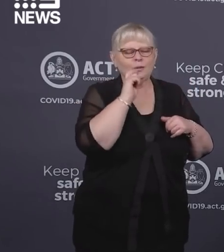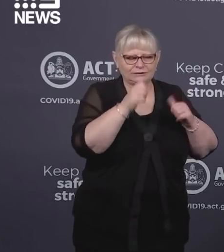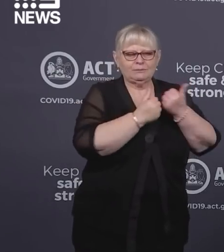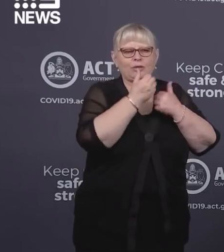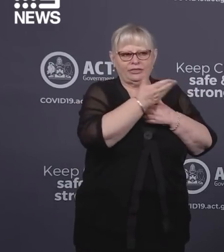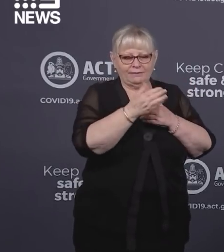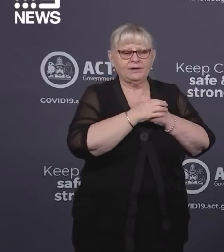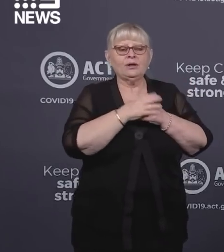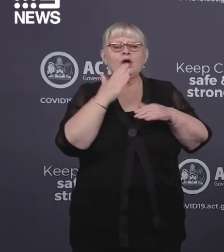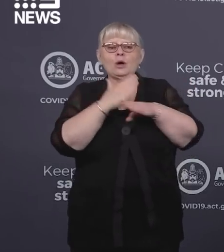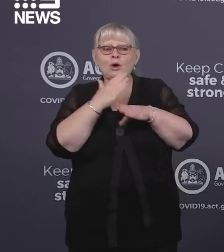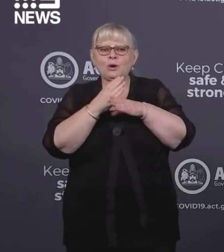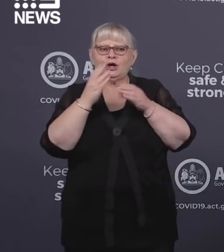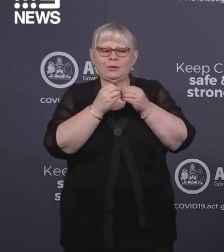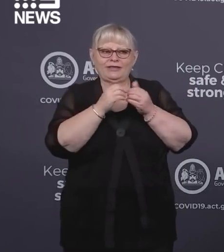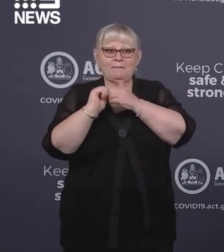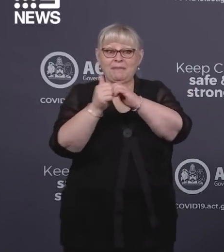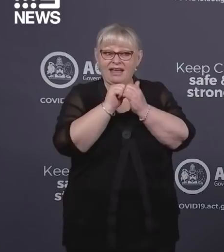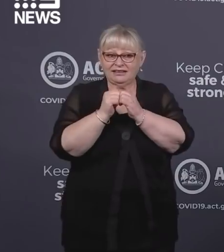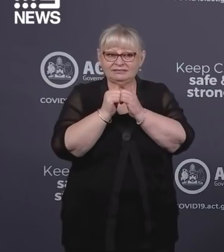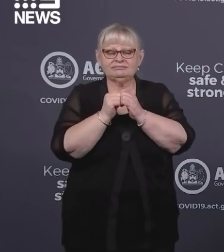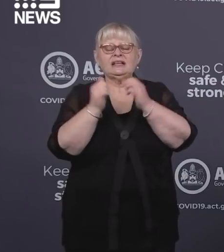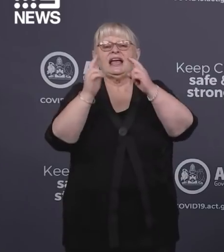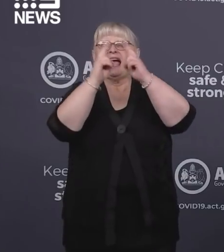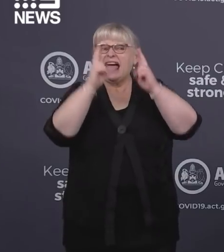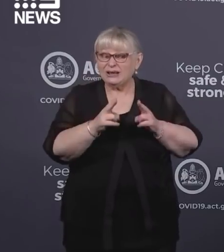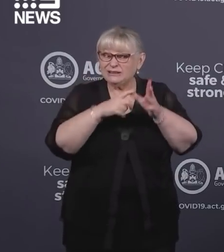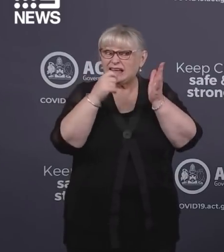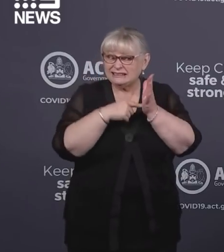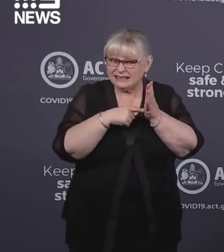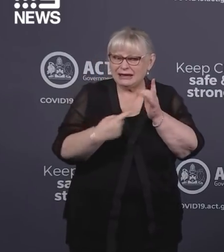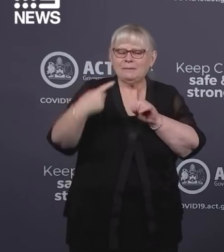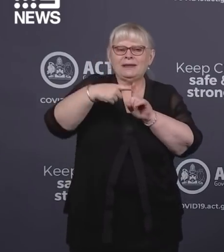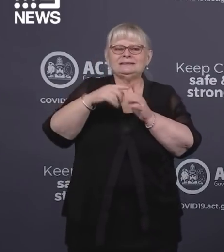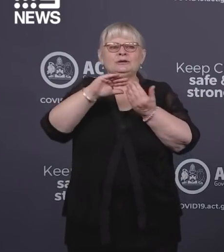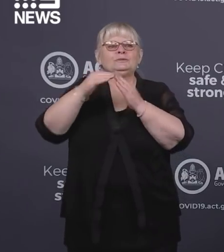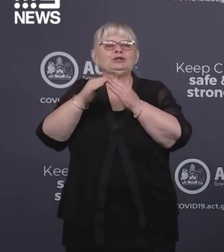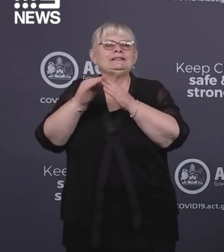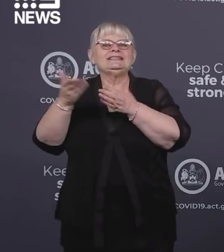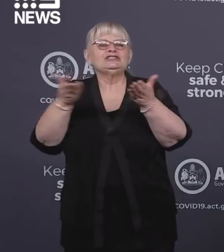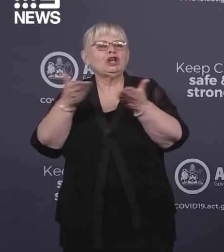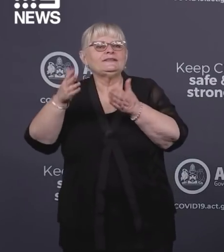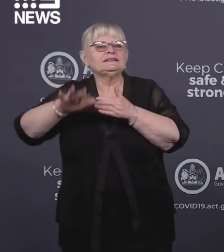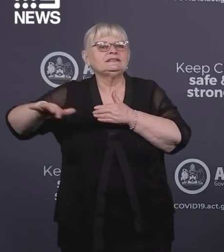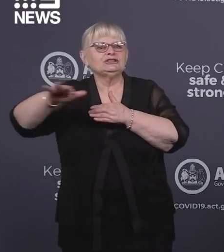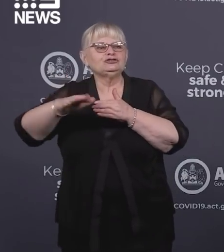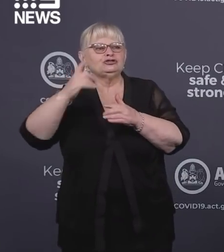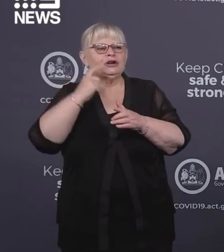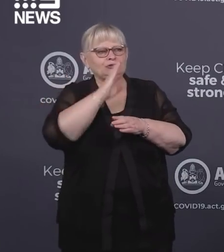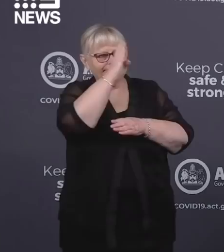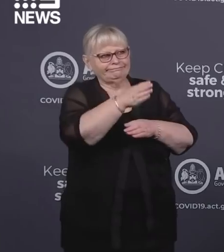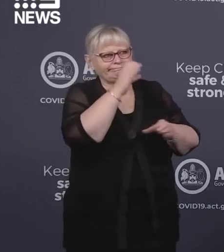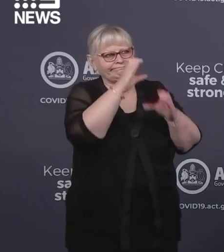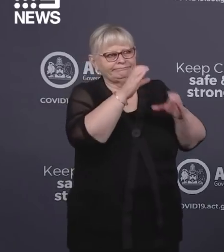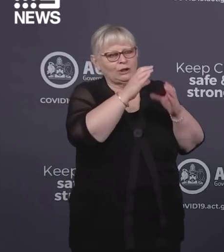closely with a broad range of our partners, including Housing ACT and the Community Services Directorate, to communicate directly